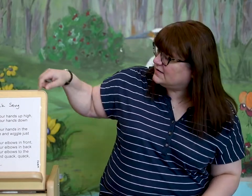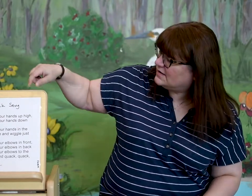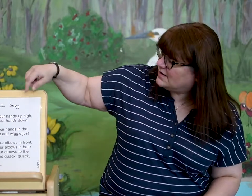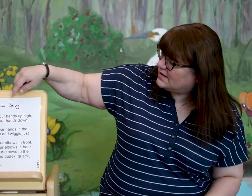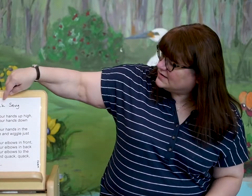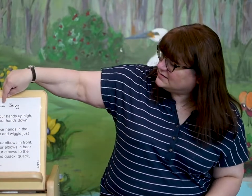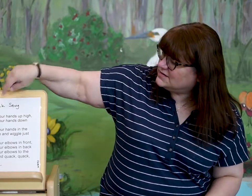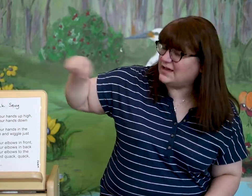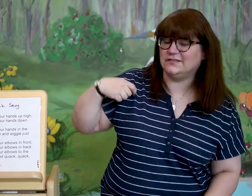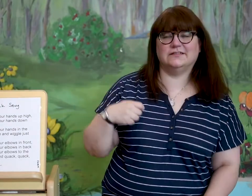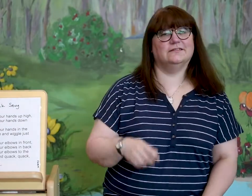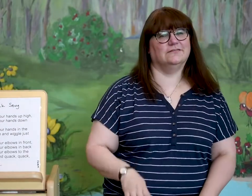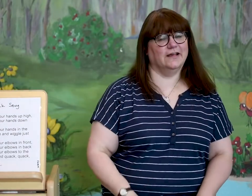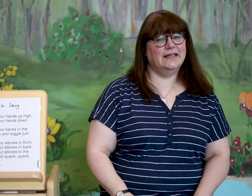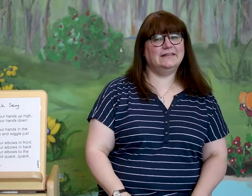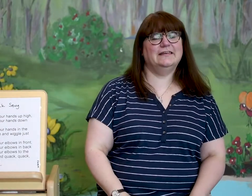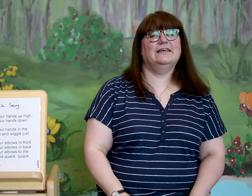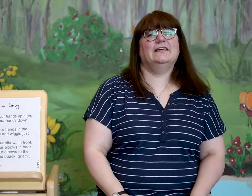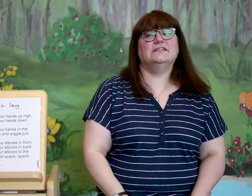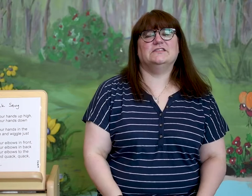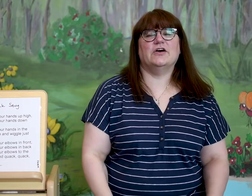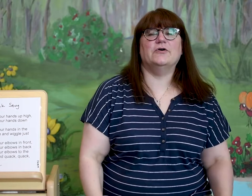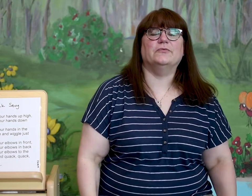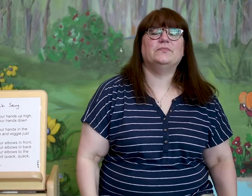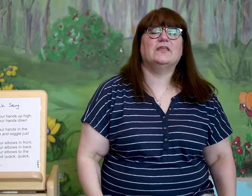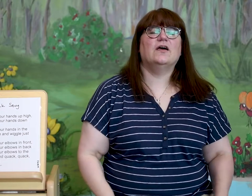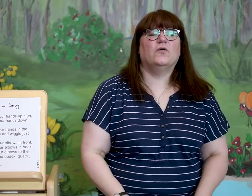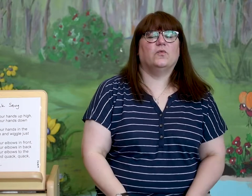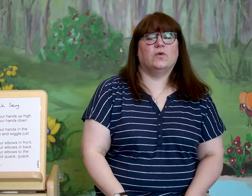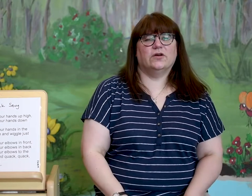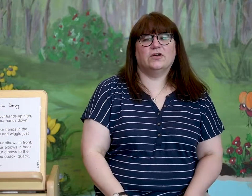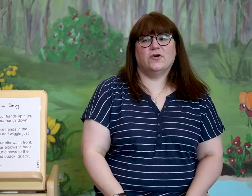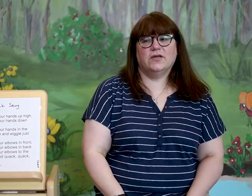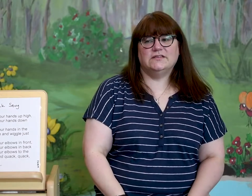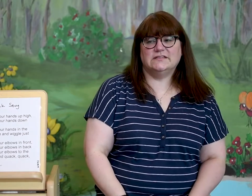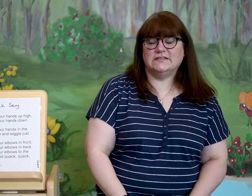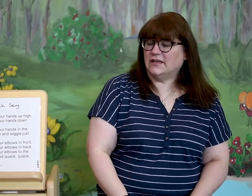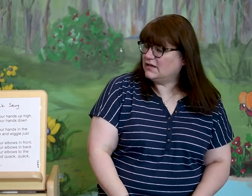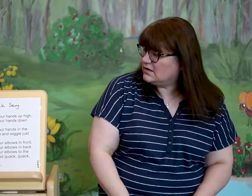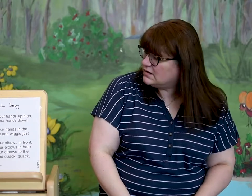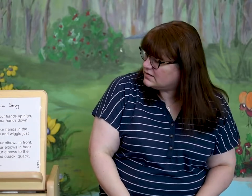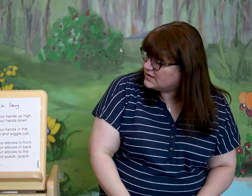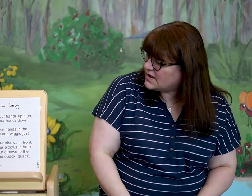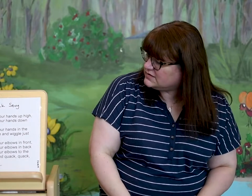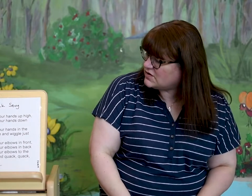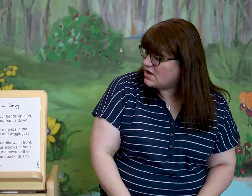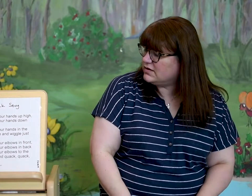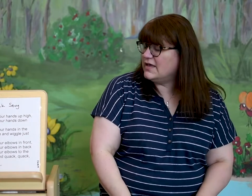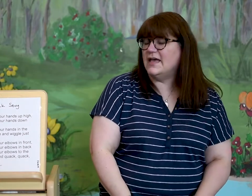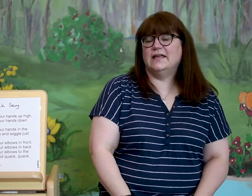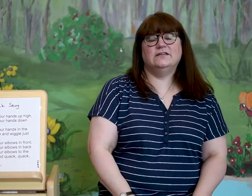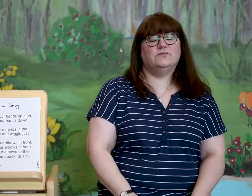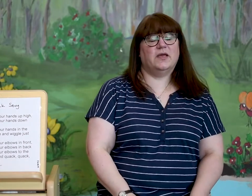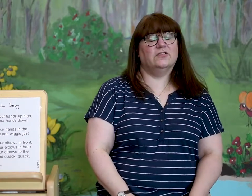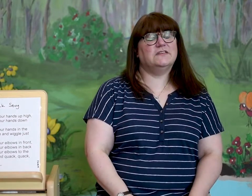ducks, right? So, we're going to sing the duck song, and parents and